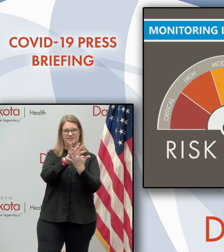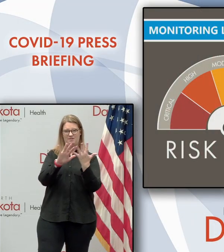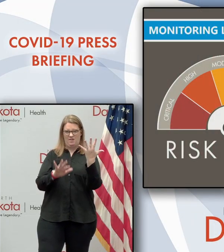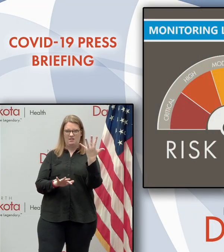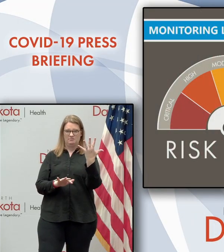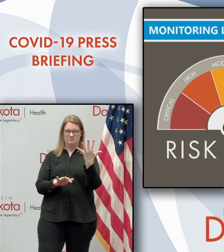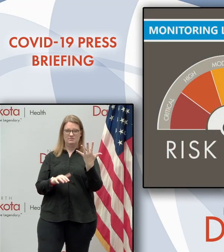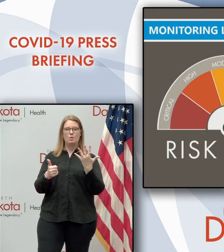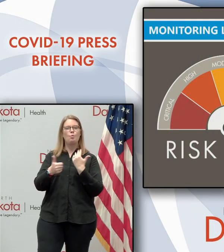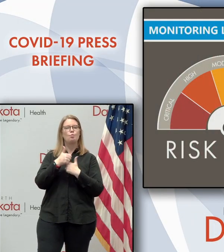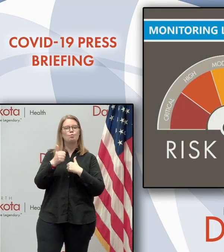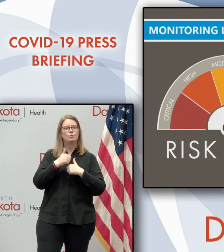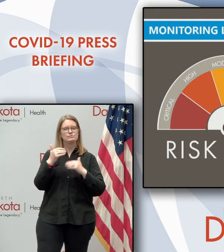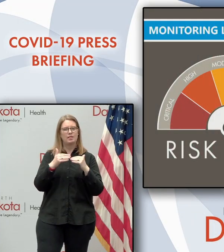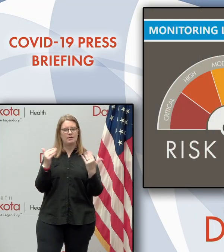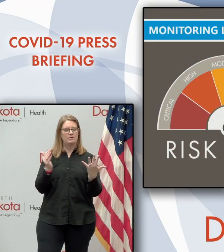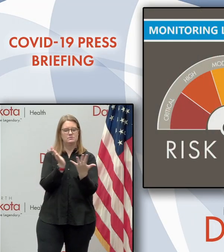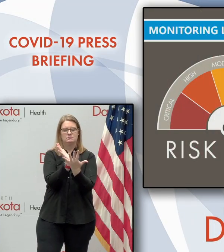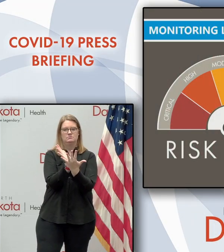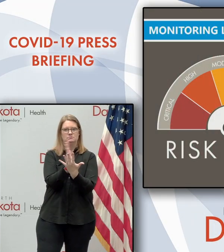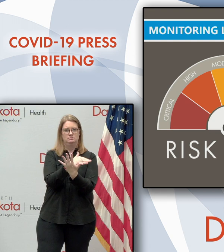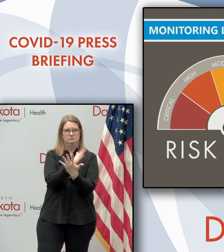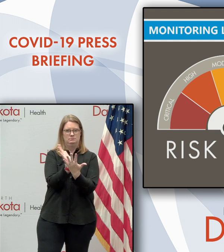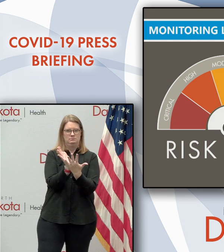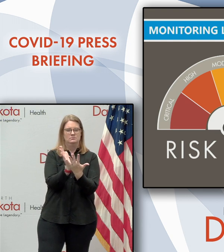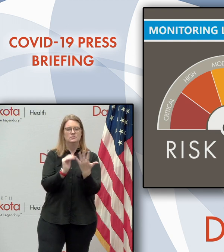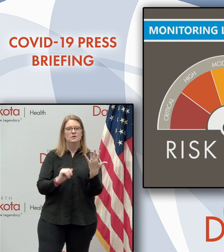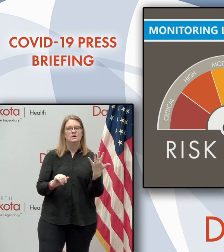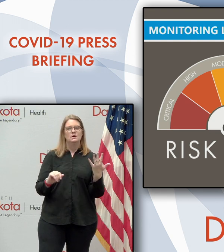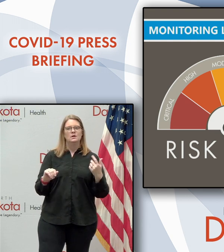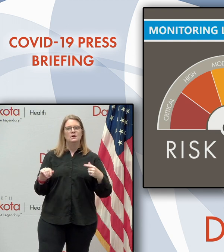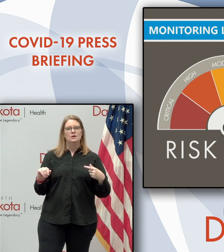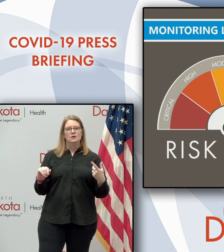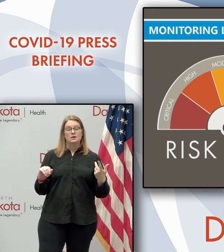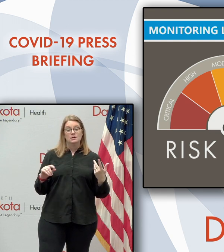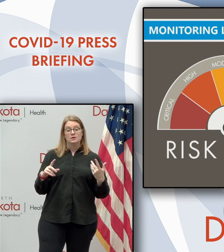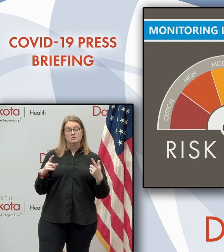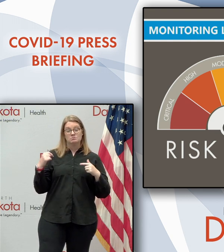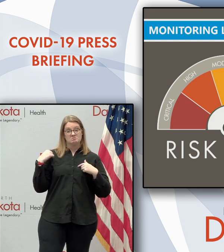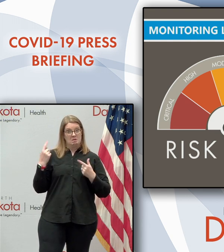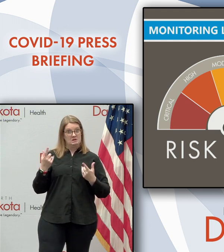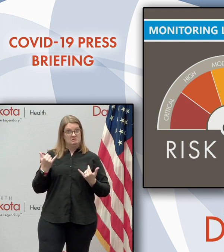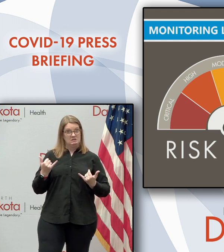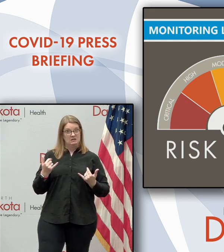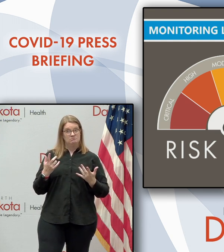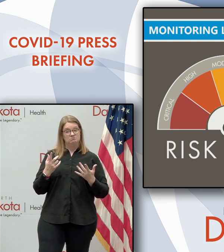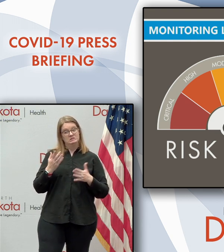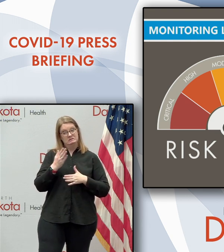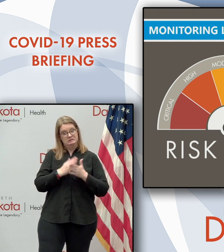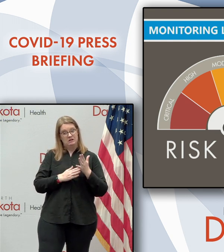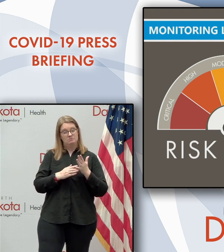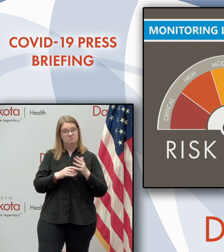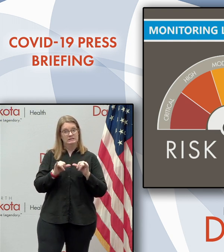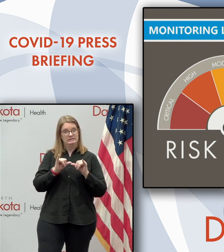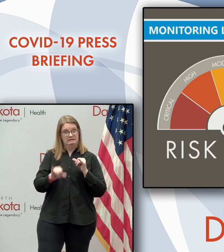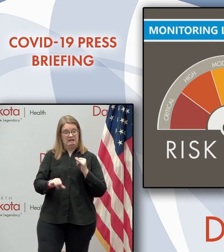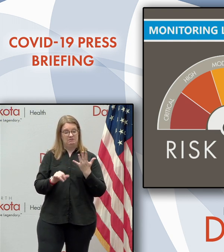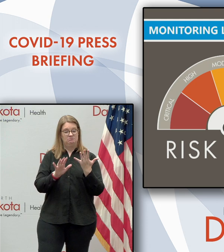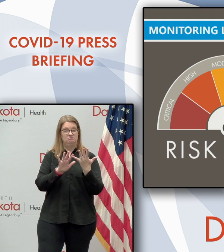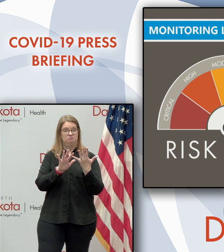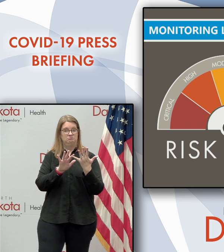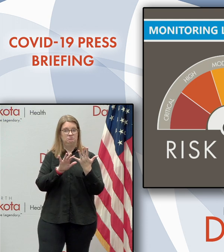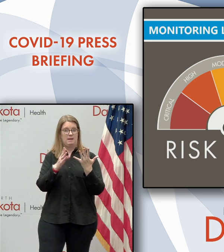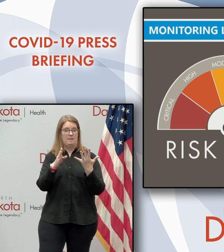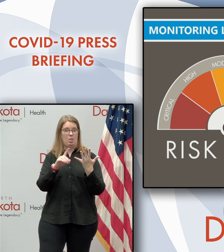five risk level, uh, and we have had up until, uh, today, as some that have managed to be in the low area,